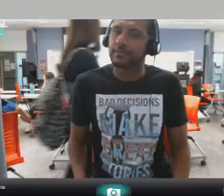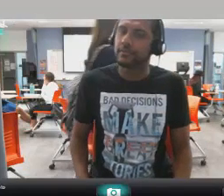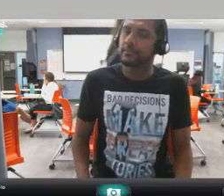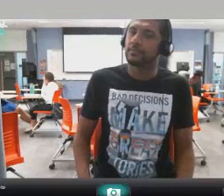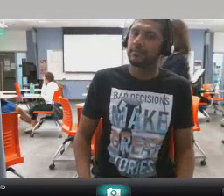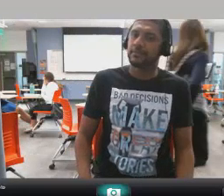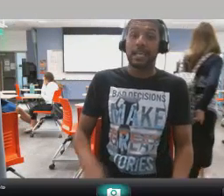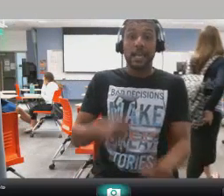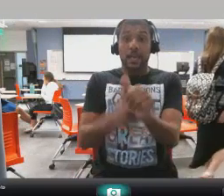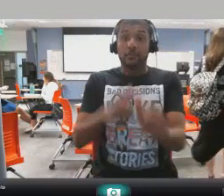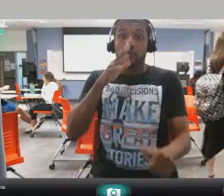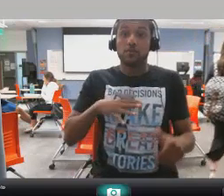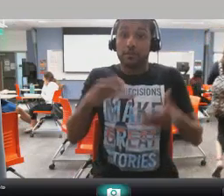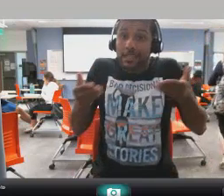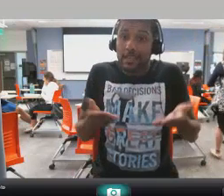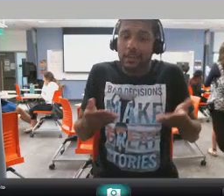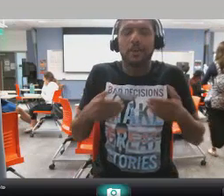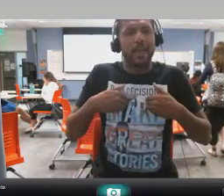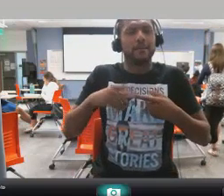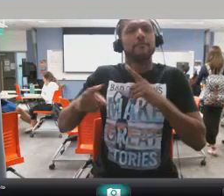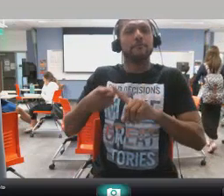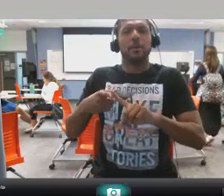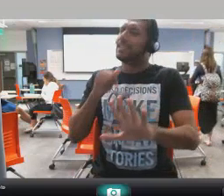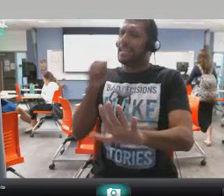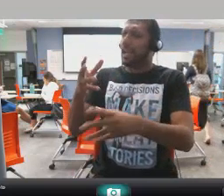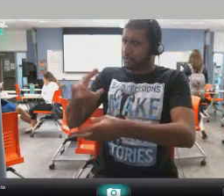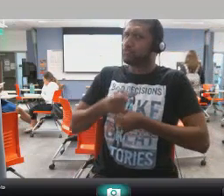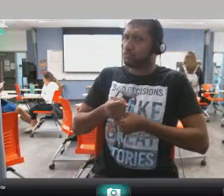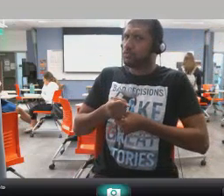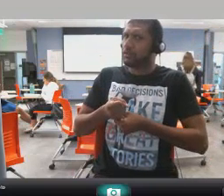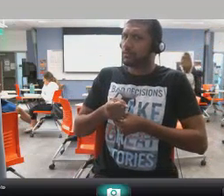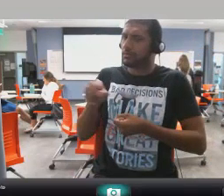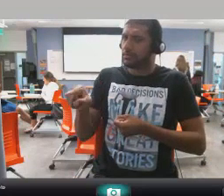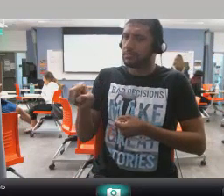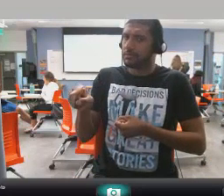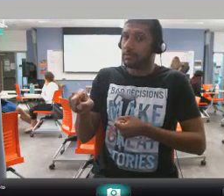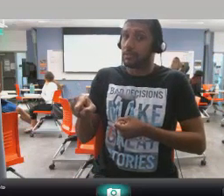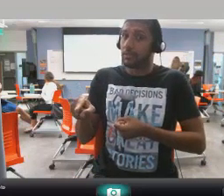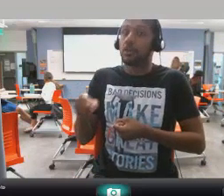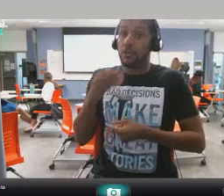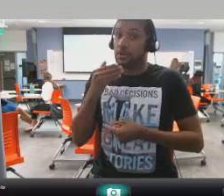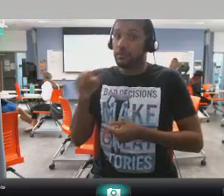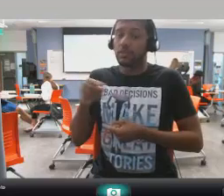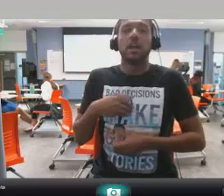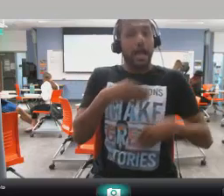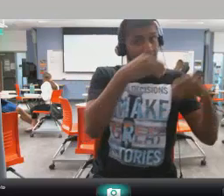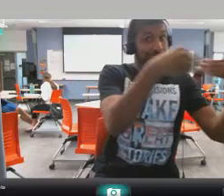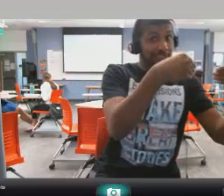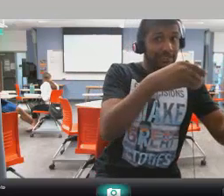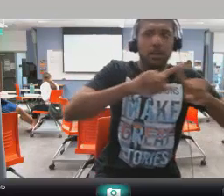Shit, every woman in here got a girlfriend they don't trust around their man. A good girlfriend too. He's like, yeah, I'm gonna shop with her, but I ain't gonna leave that bitch with